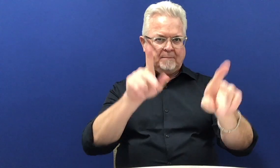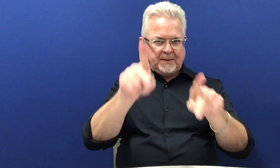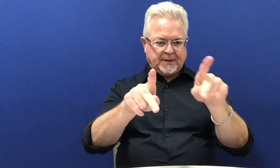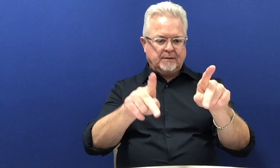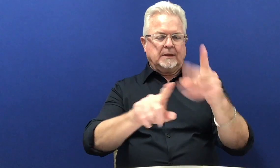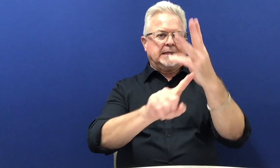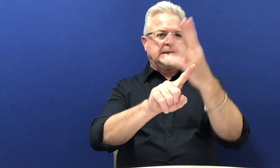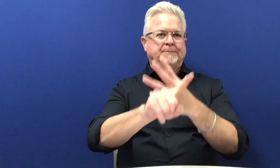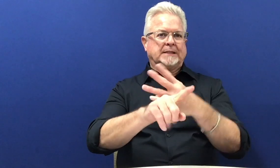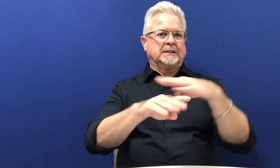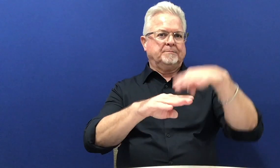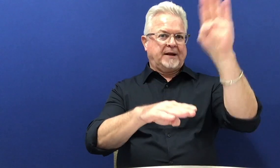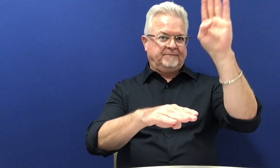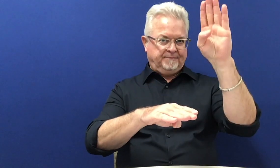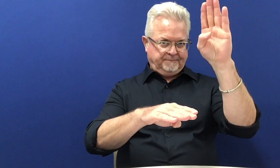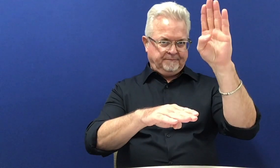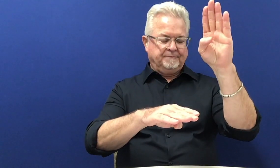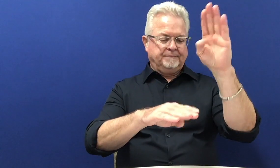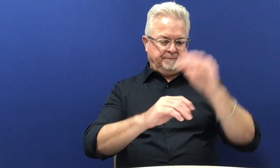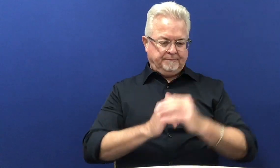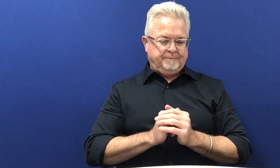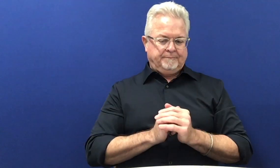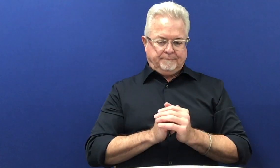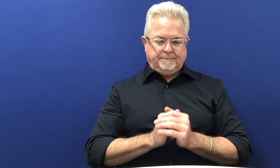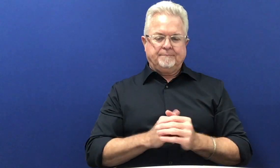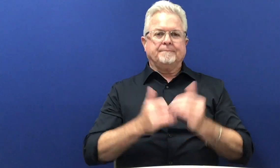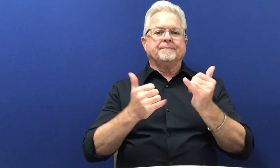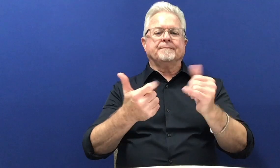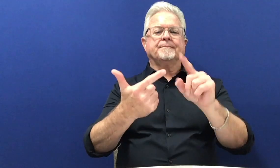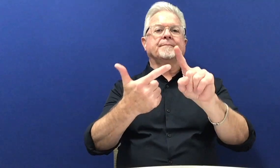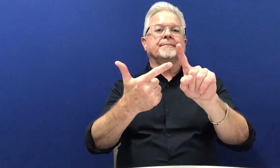This is recommended for everyone six months old and older.